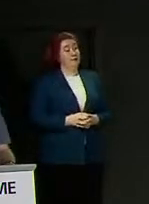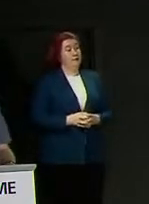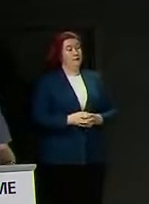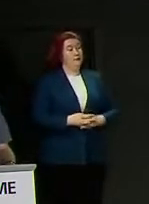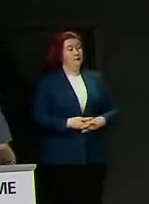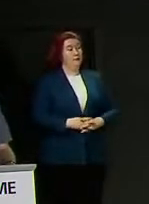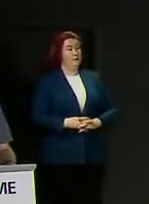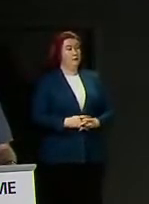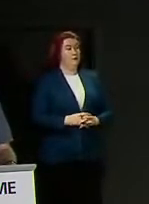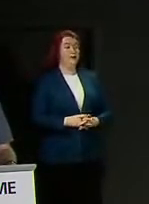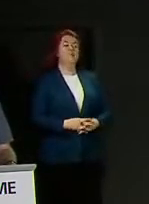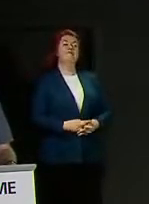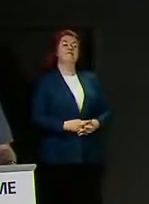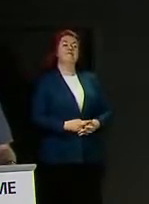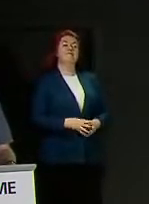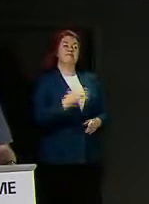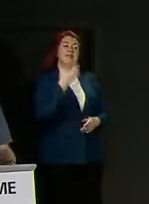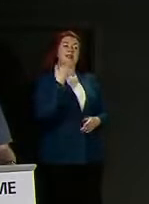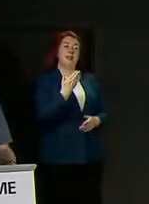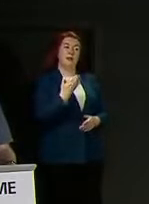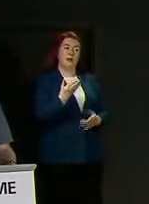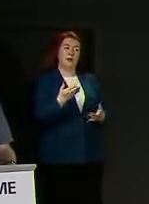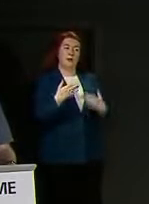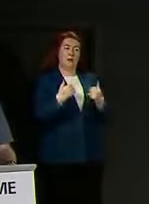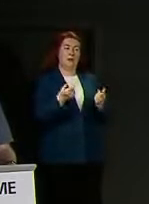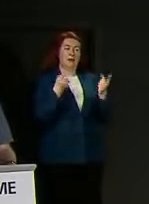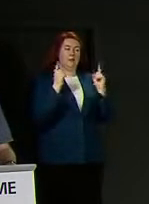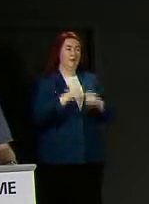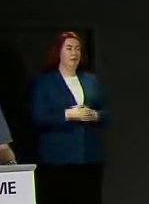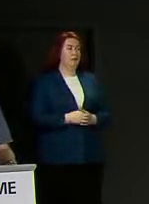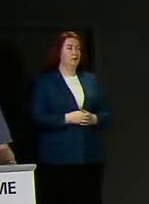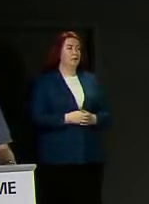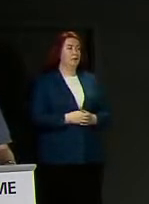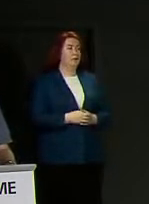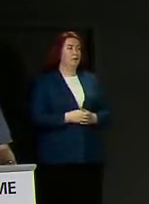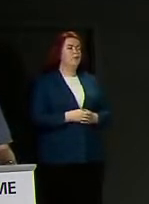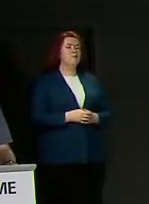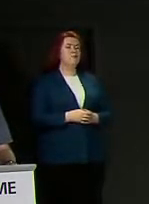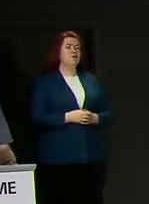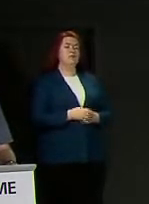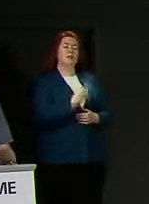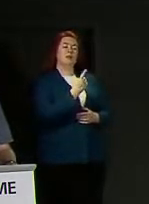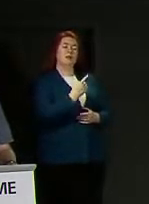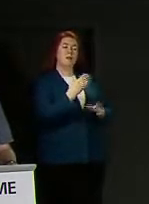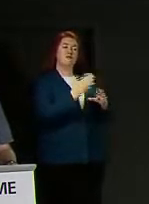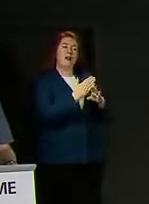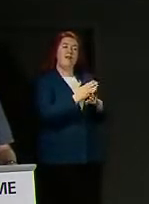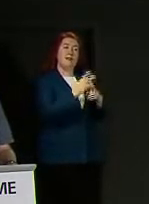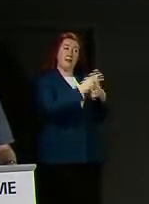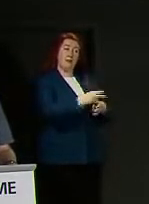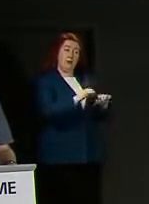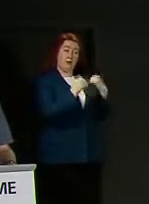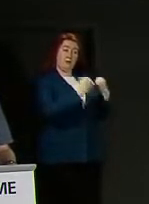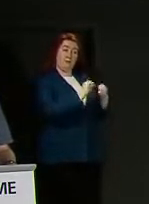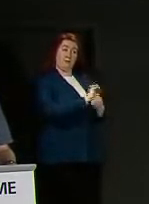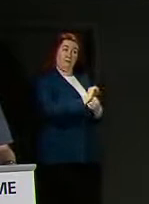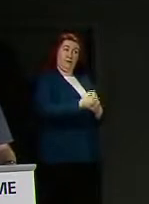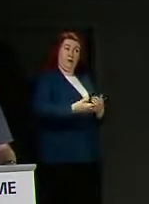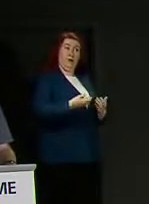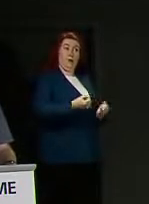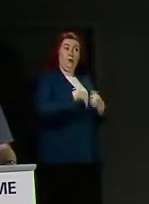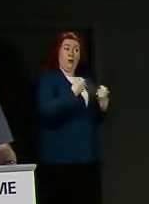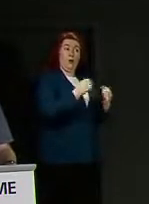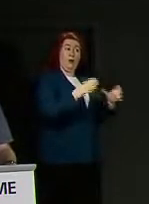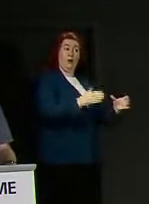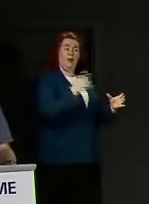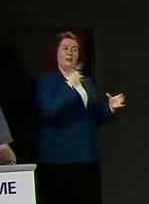Thank you very much, Cabinet Secretary. The owner of a private care group has said this morning that they've had three